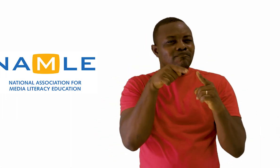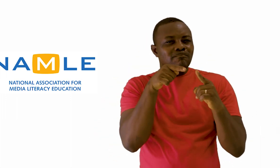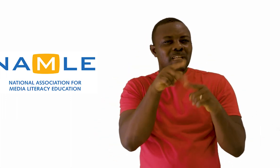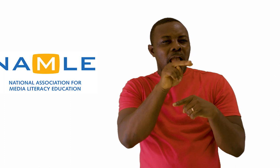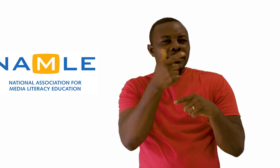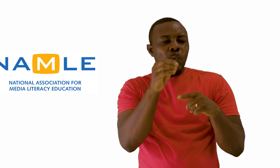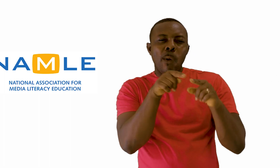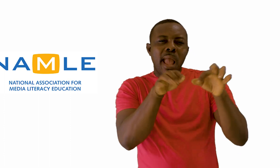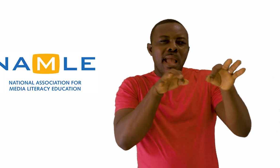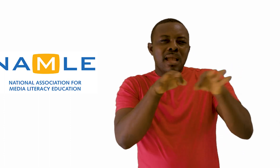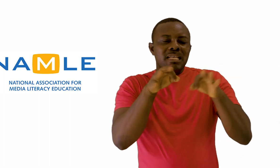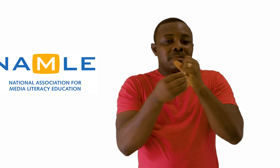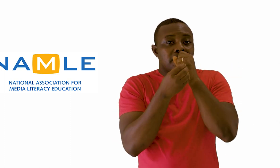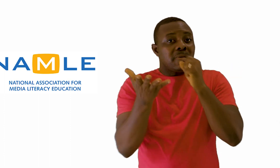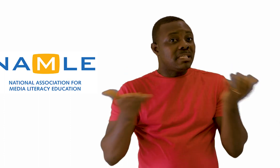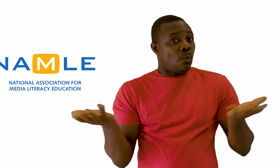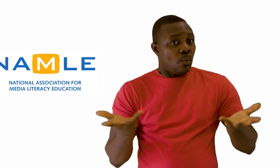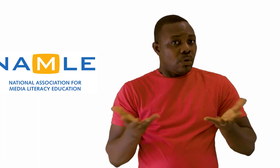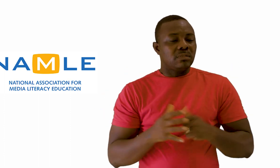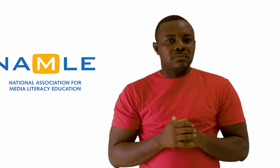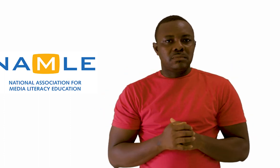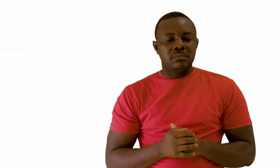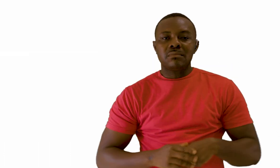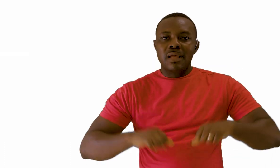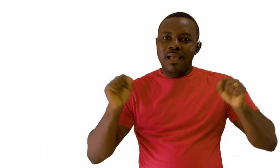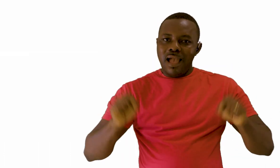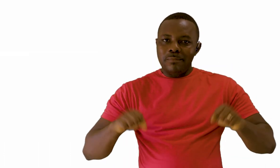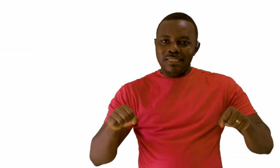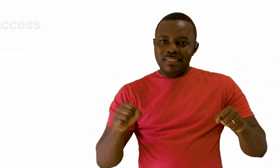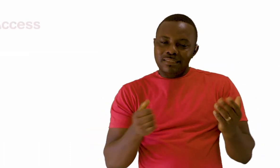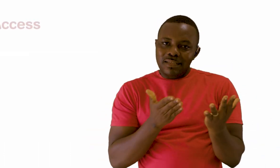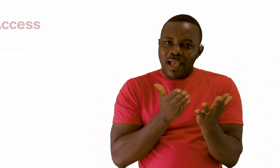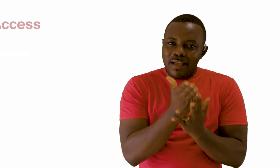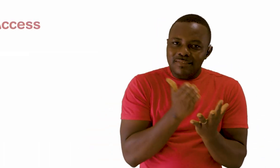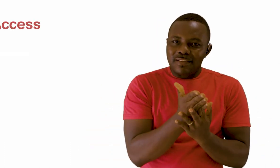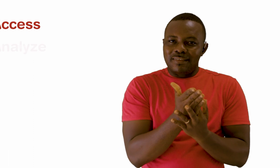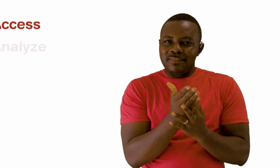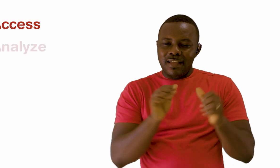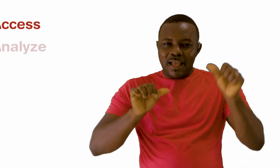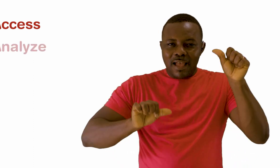consists of abilities to access, analyze,